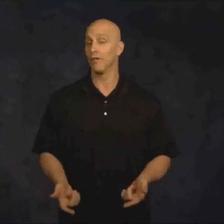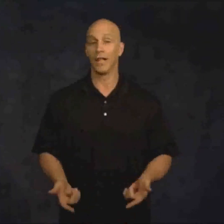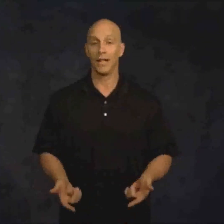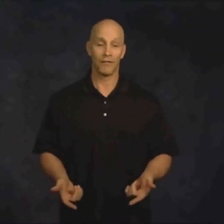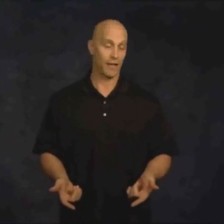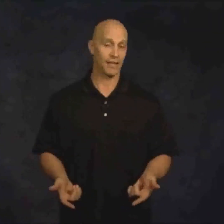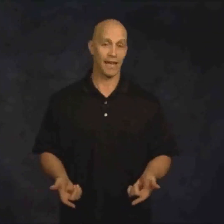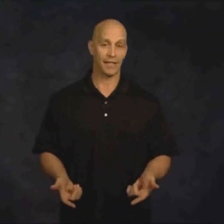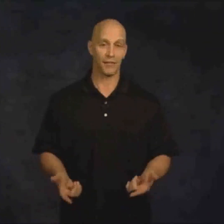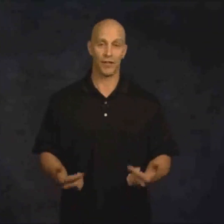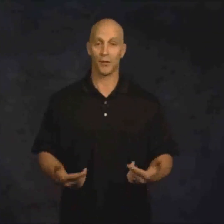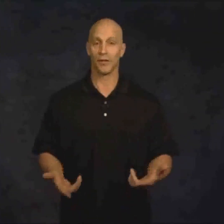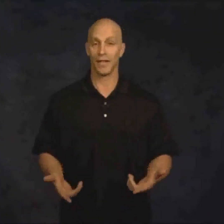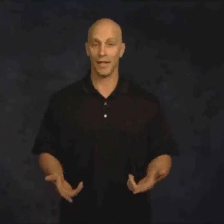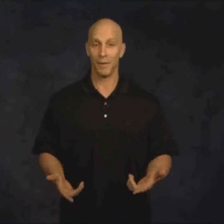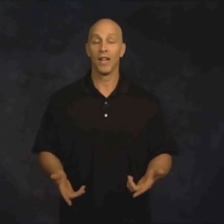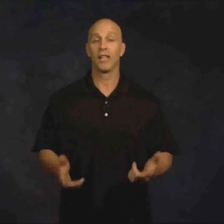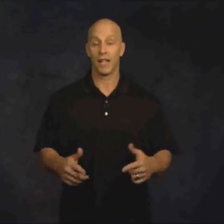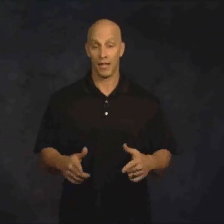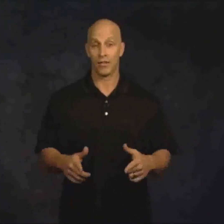knee, fantastic. If you go to your hip, you got issues.